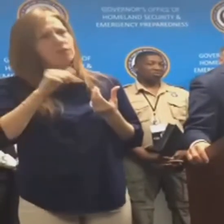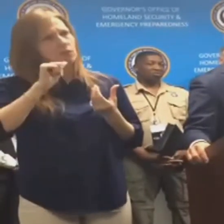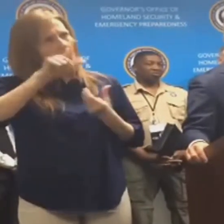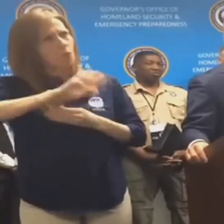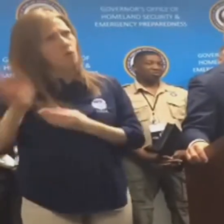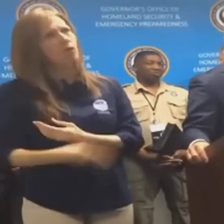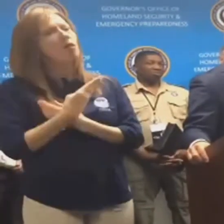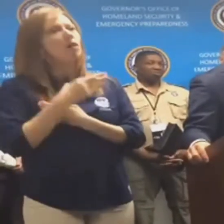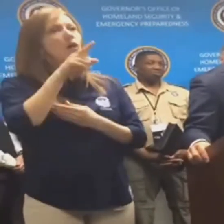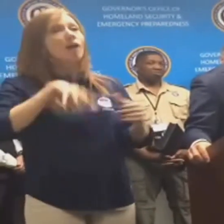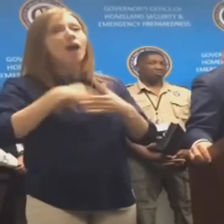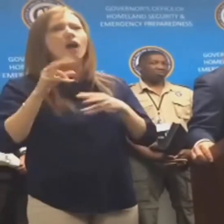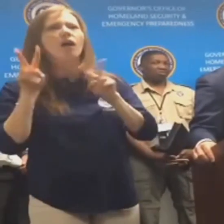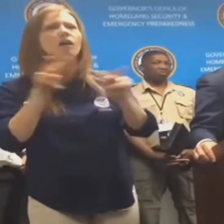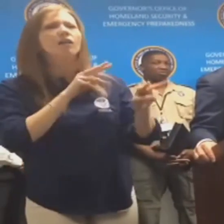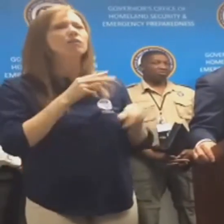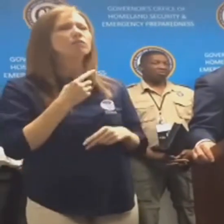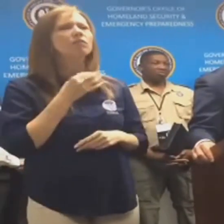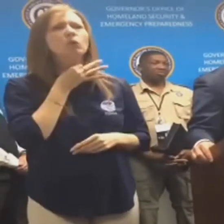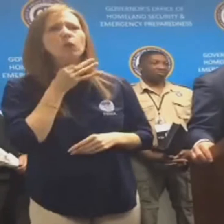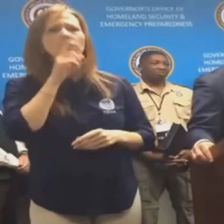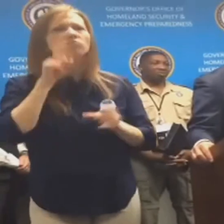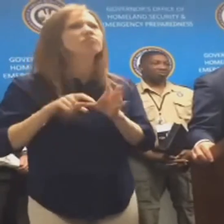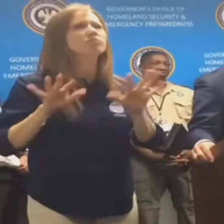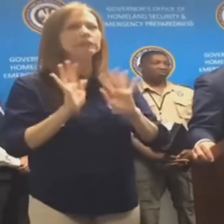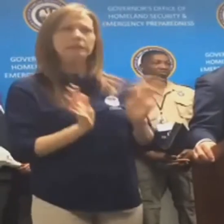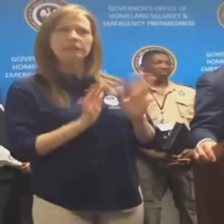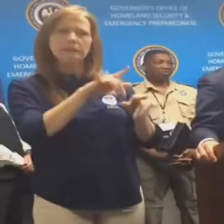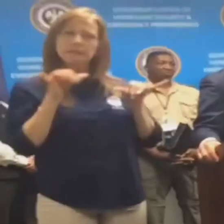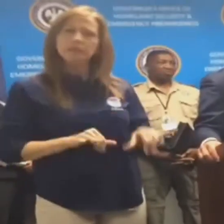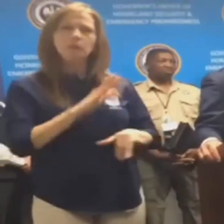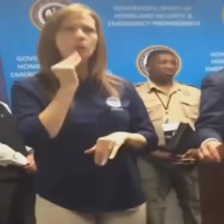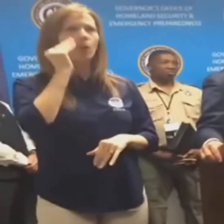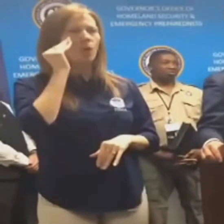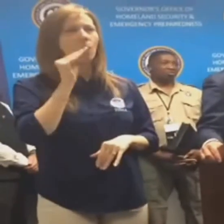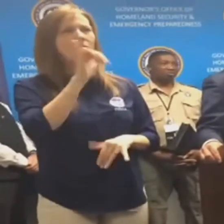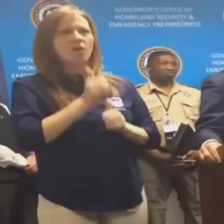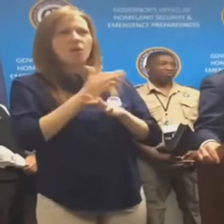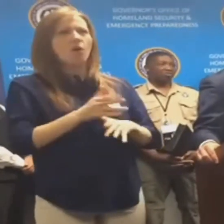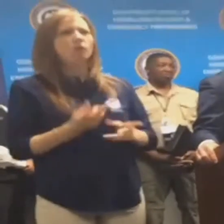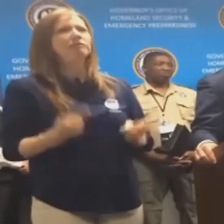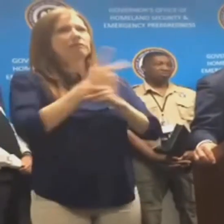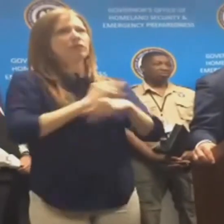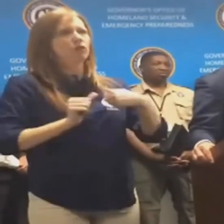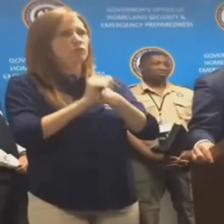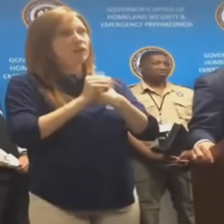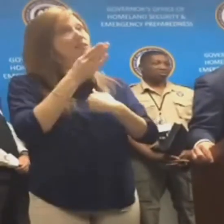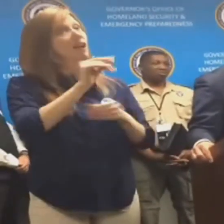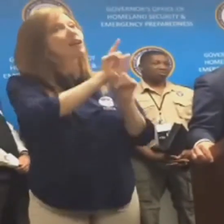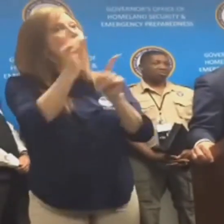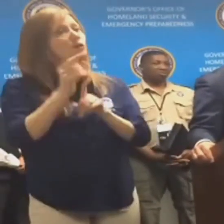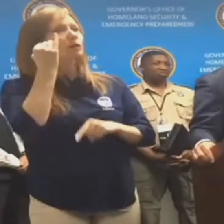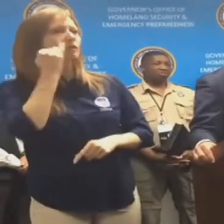and stay home, and don't go out to survey any damage on your own. You're just going to put your own life